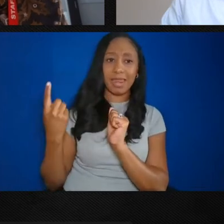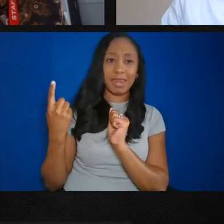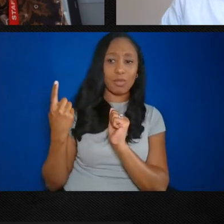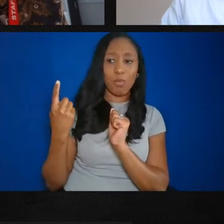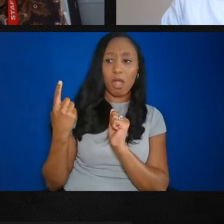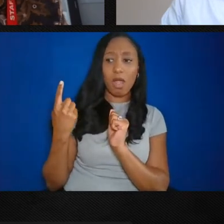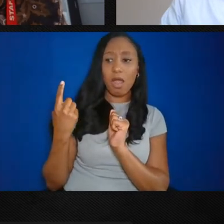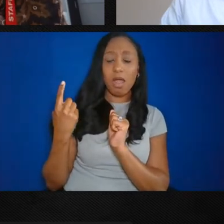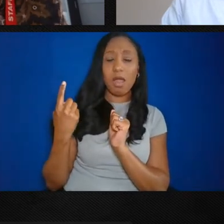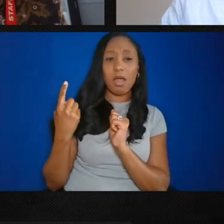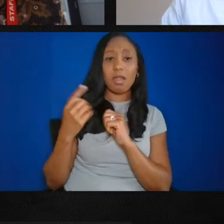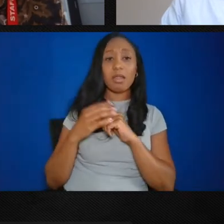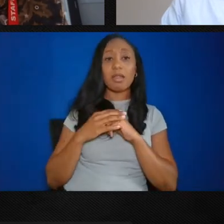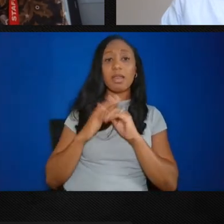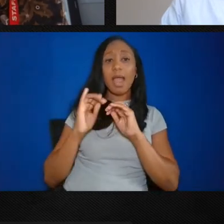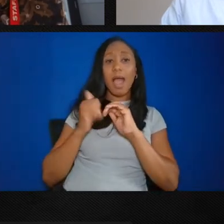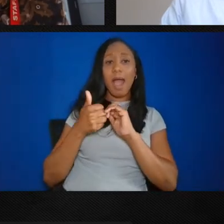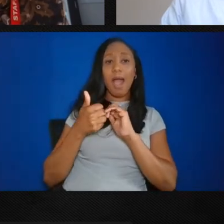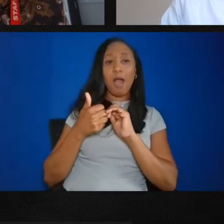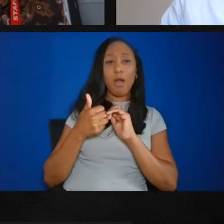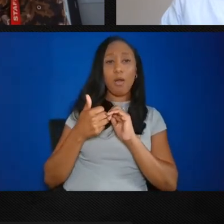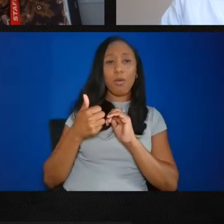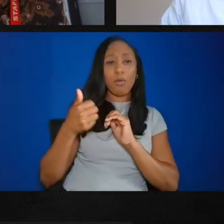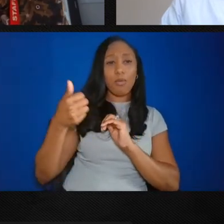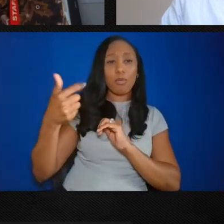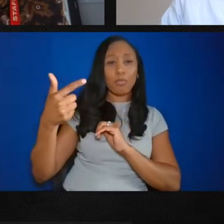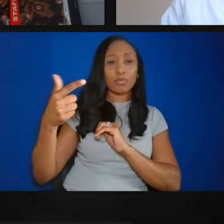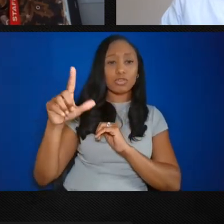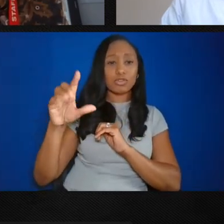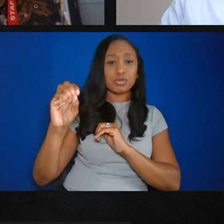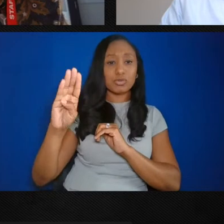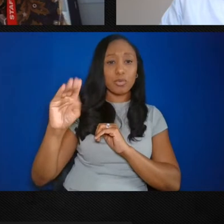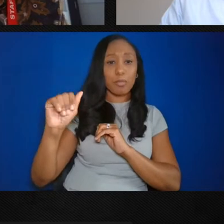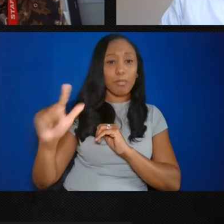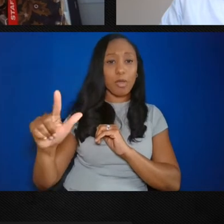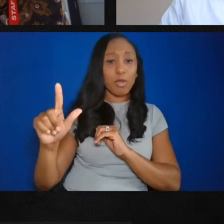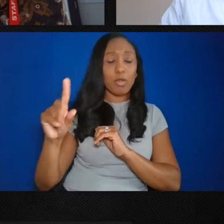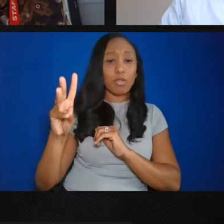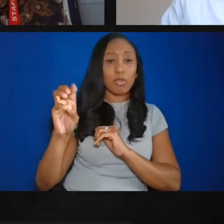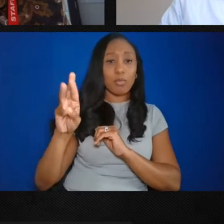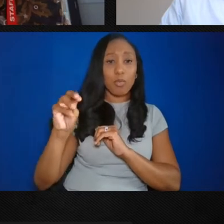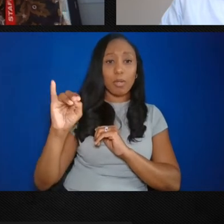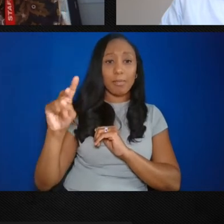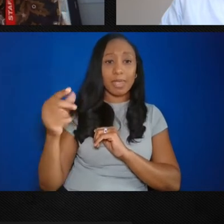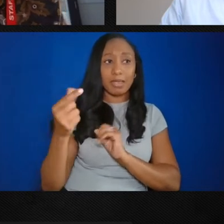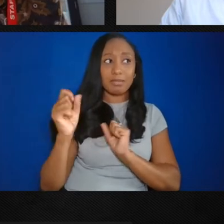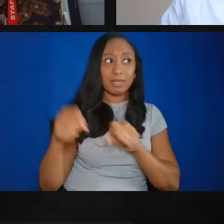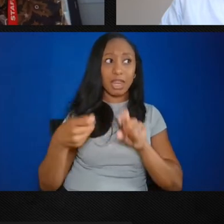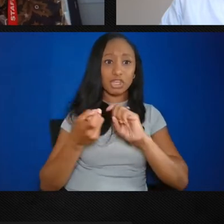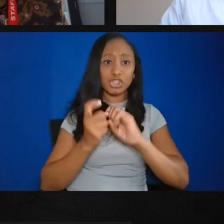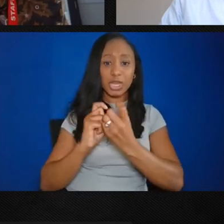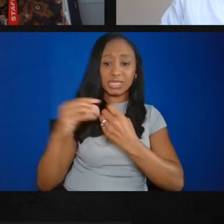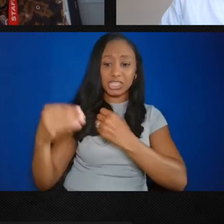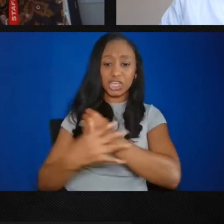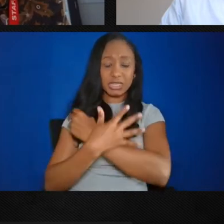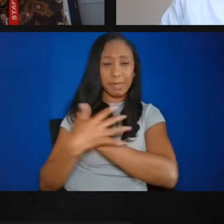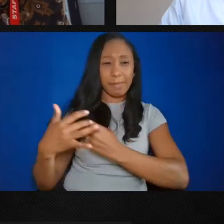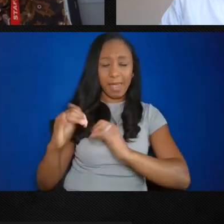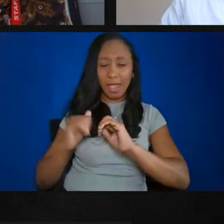modern constituents about how global warming or climate change could potentially change the Chesapeake Bay and how that will temper